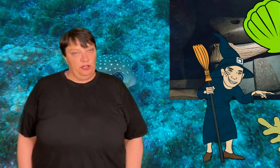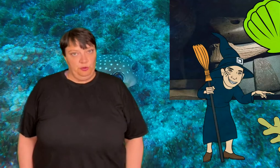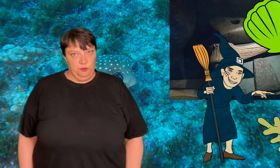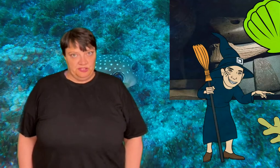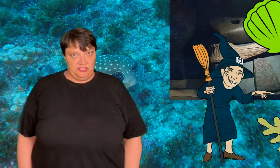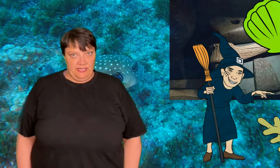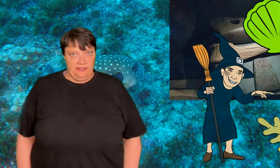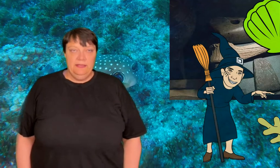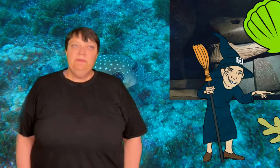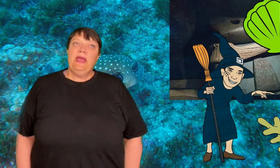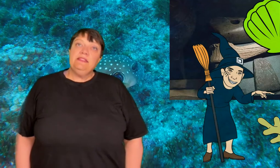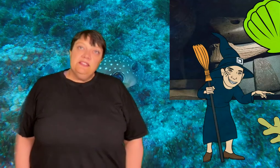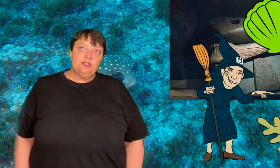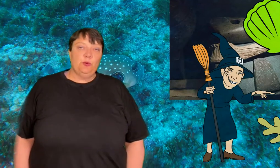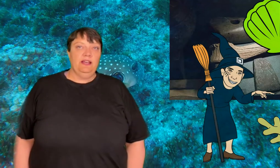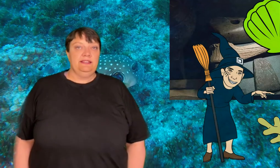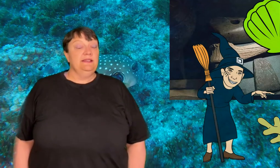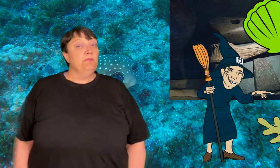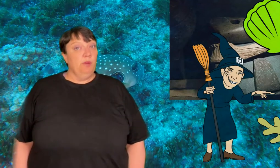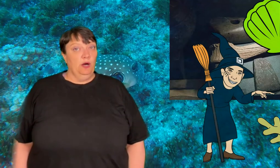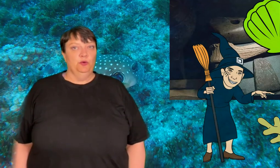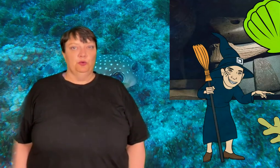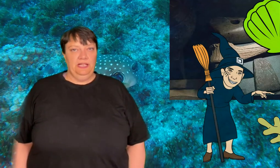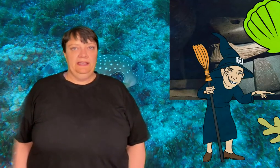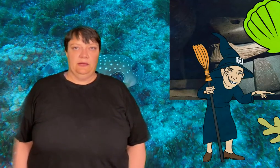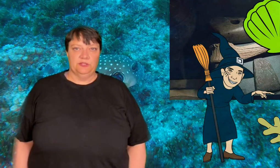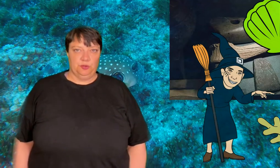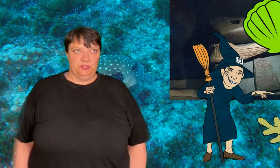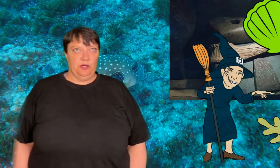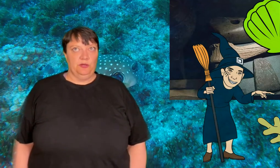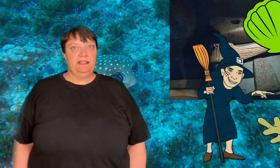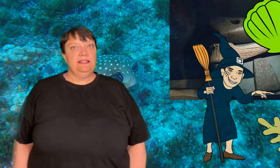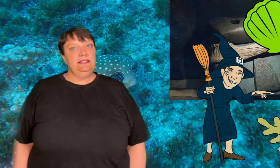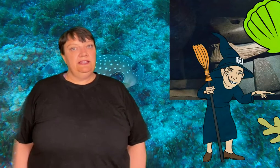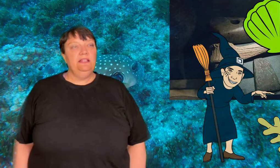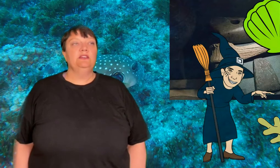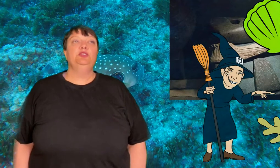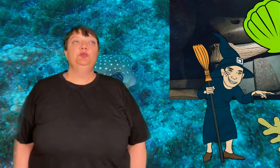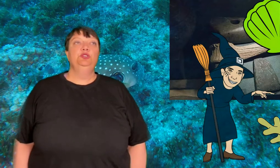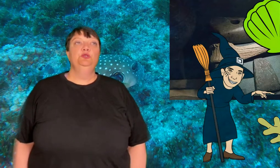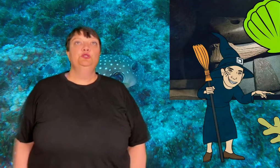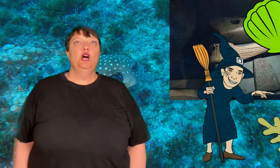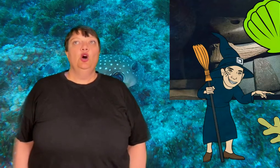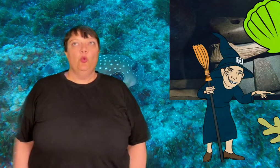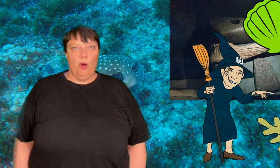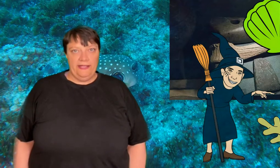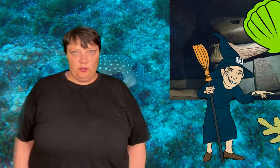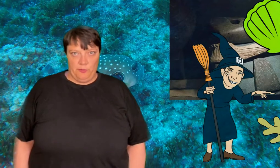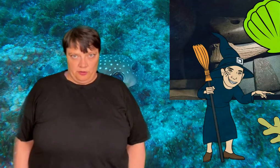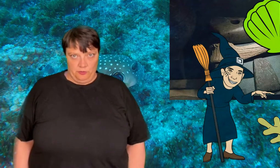what do you use instead? And this is where I think bone really comes into its own. I think that here you could use